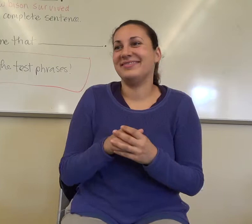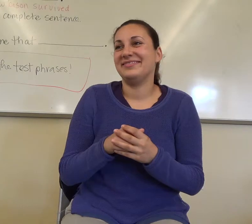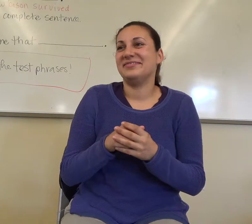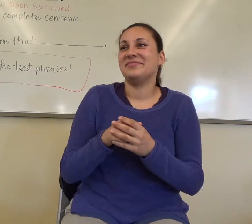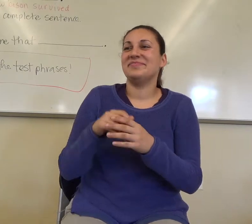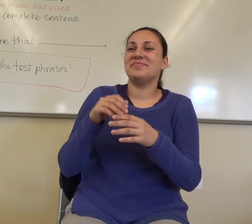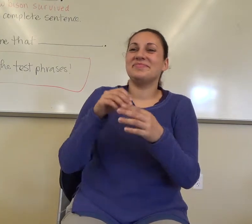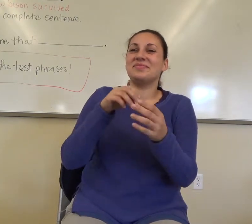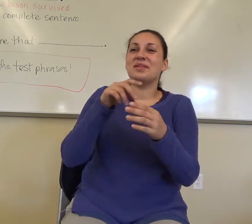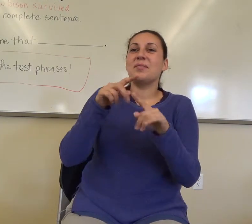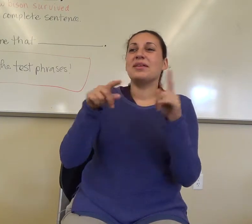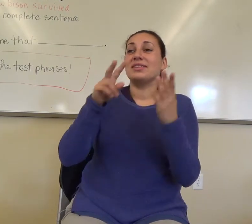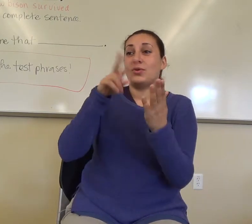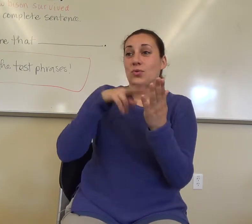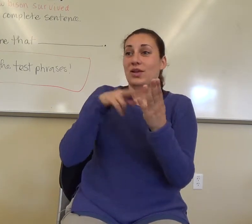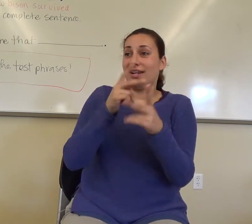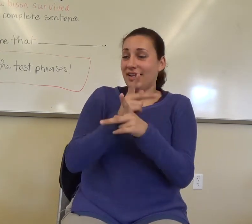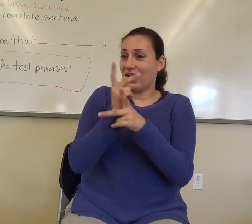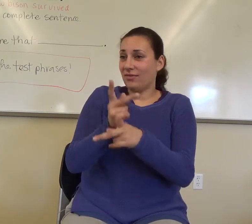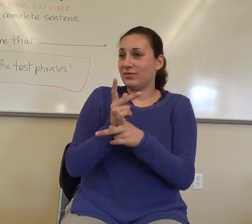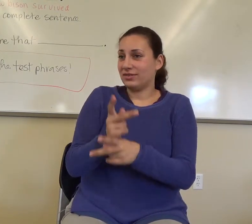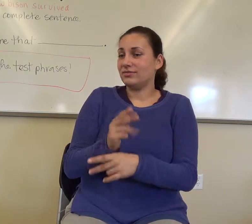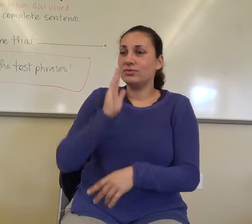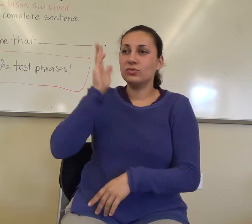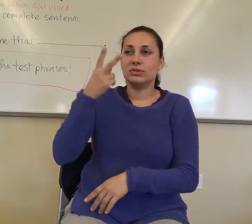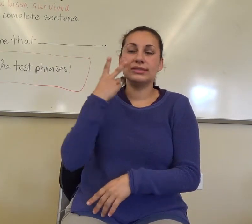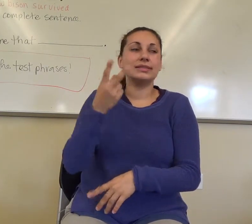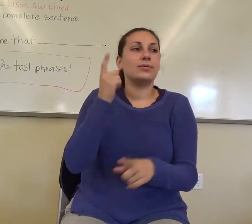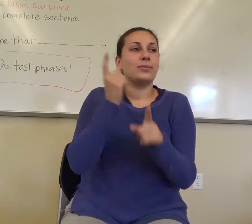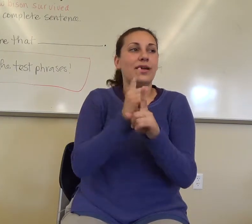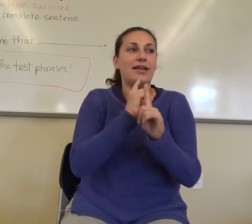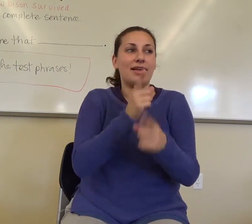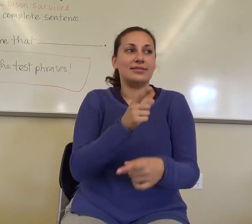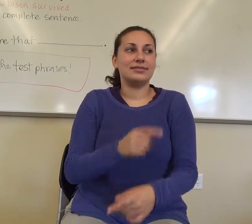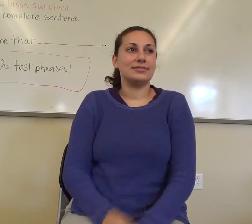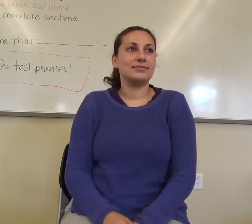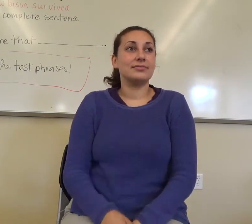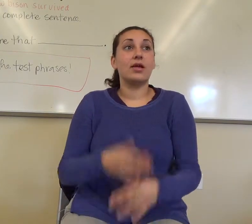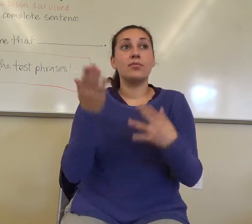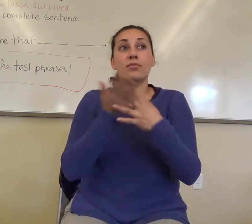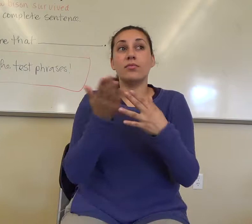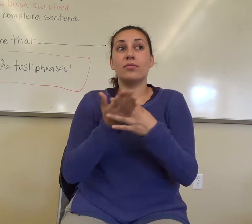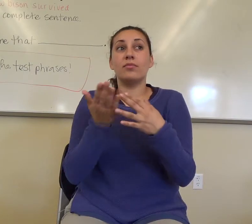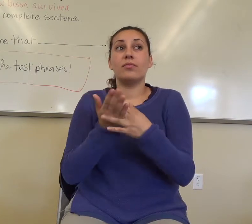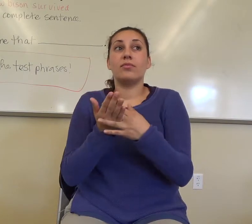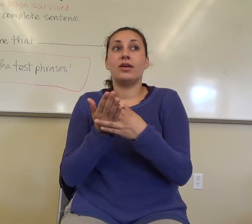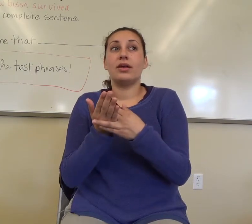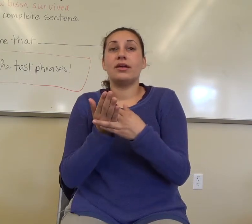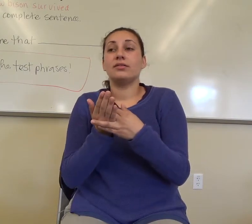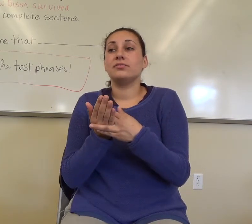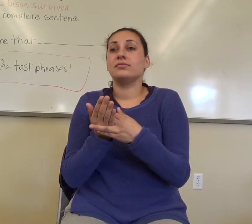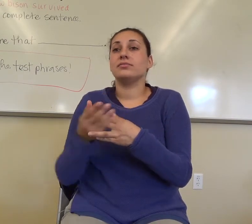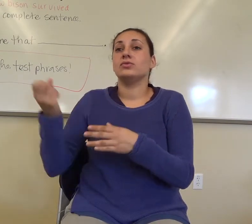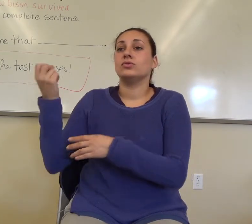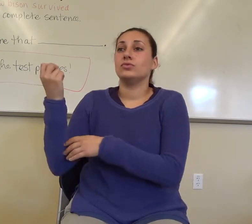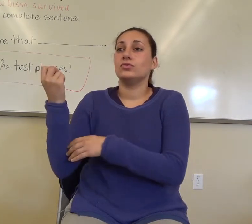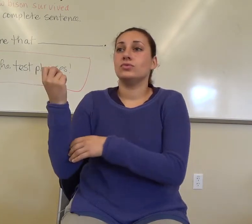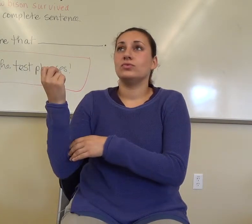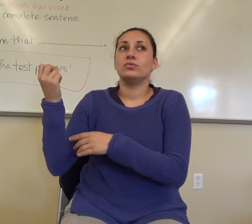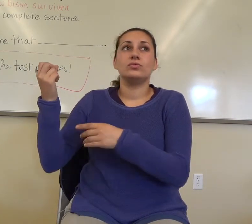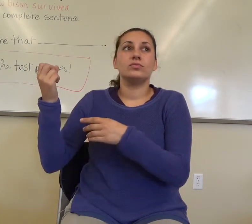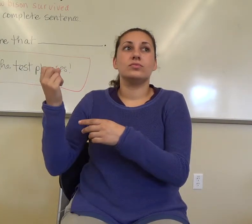a reading issue. Okay. Let's take a break until 12 after,